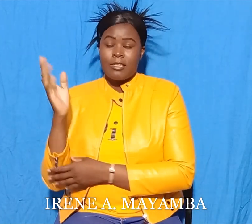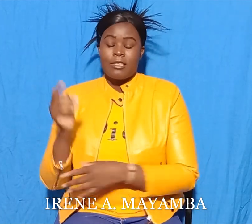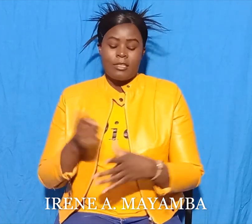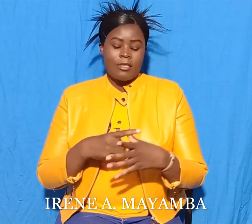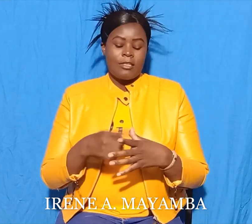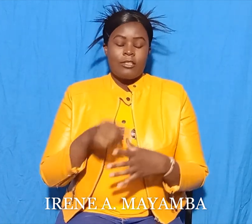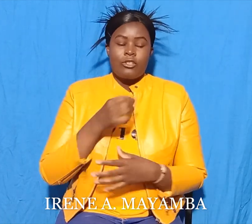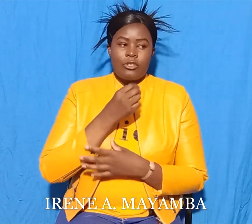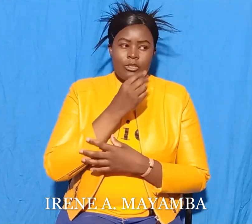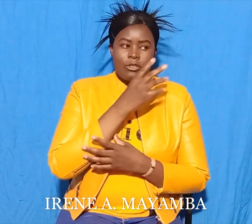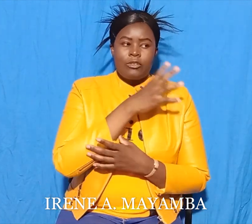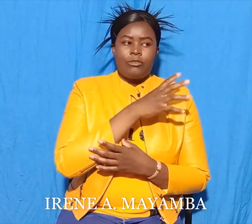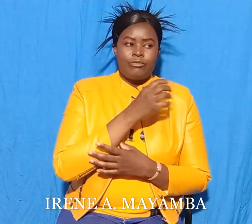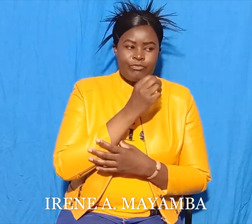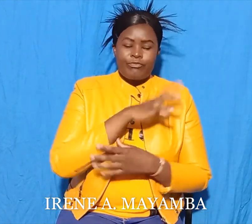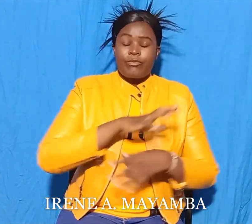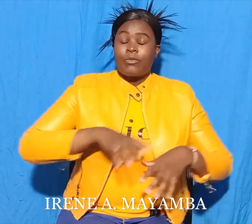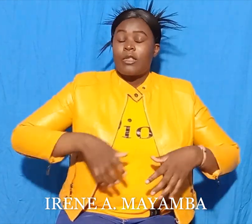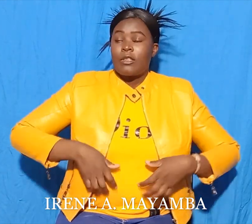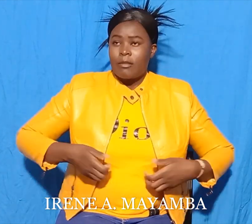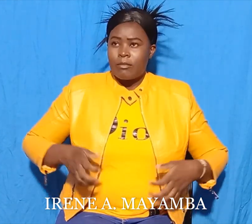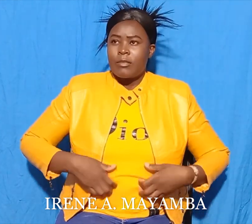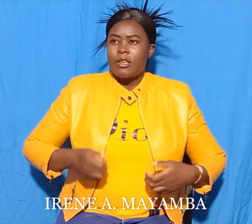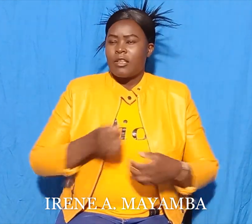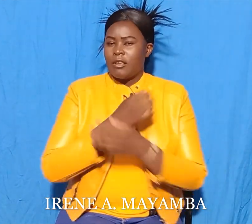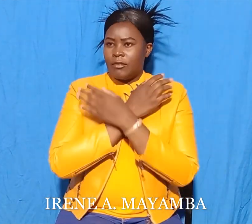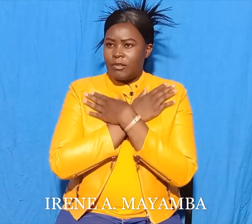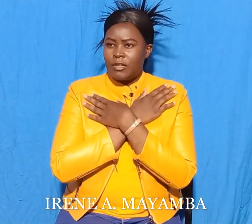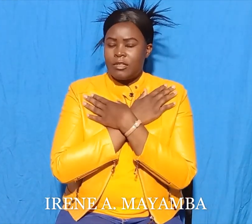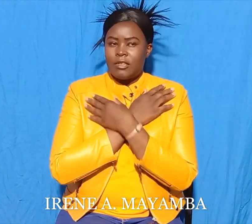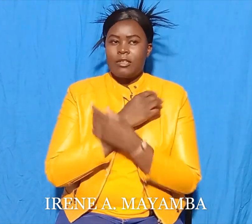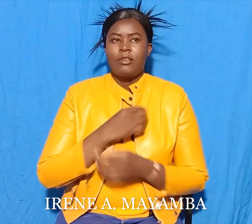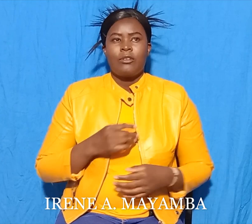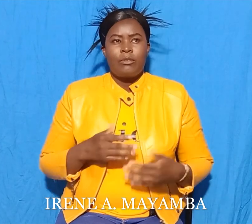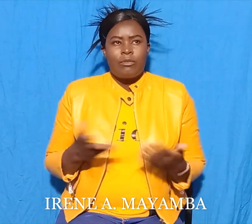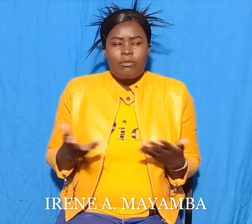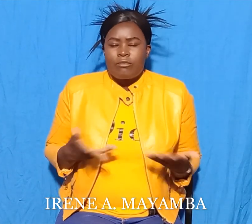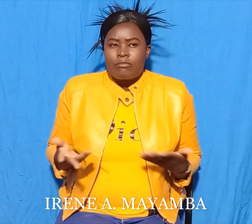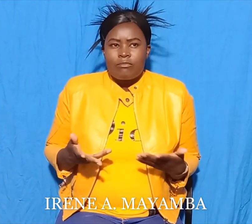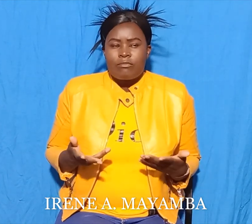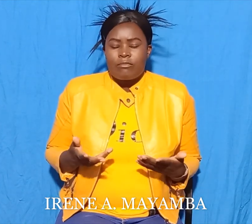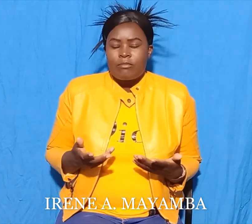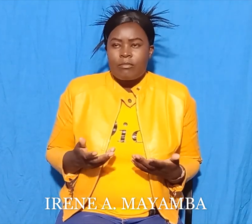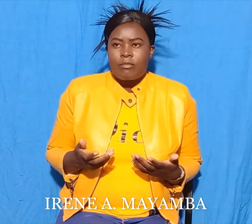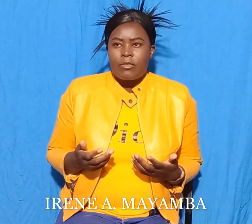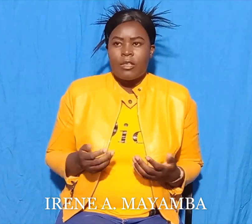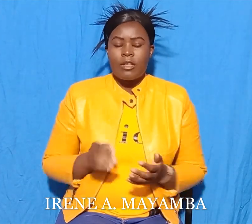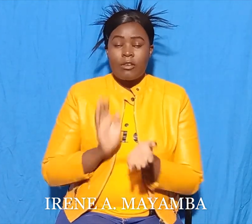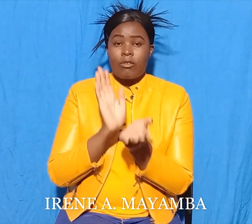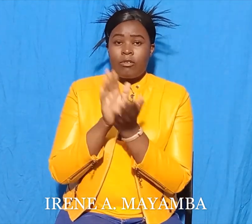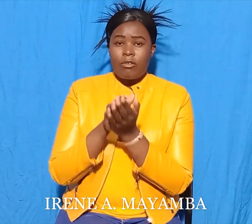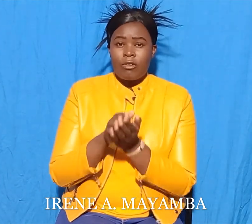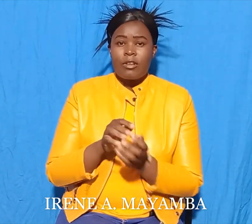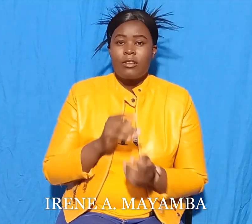There was no answer. The crocodile thought, I am afraid he can't find the heart in the branches.